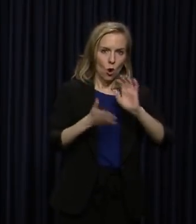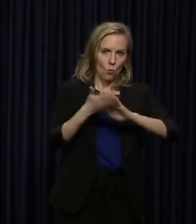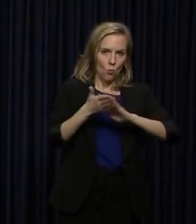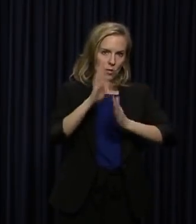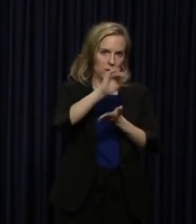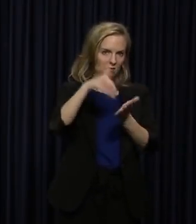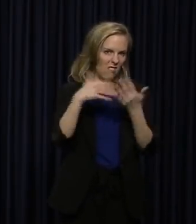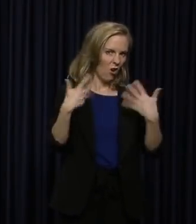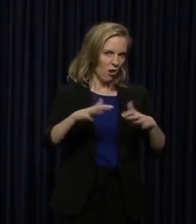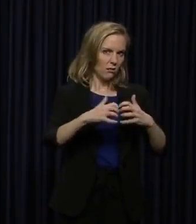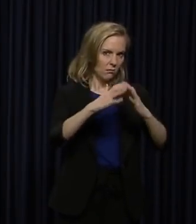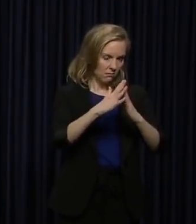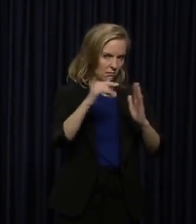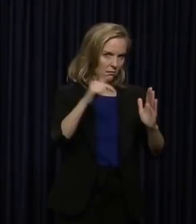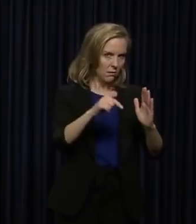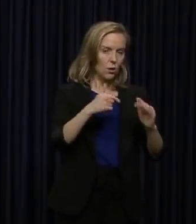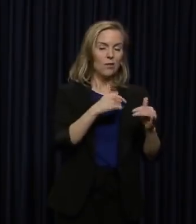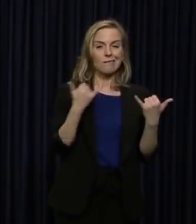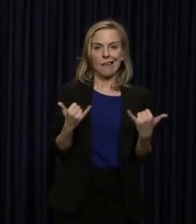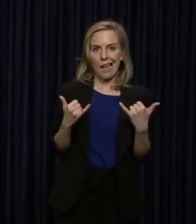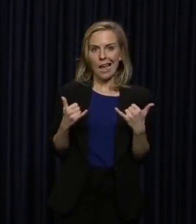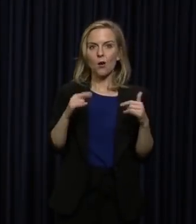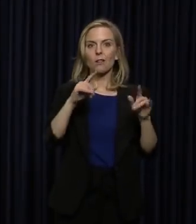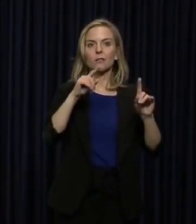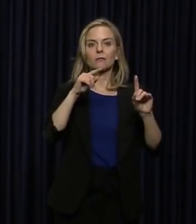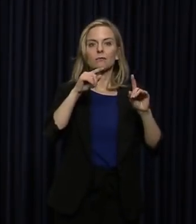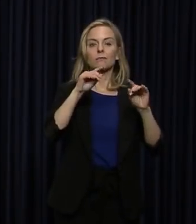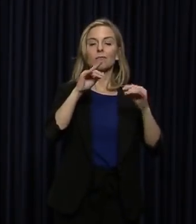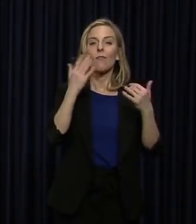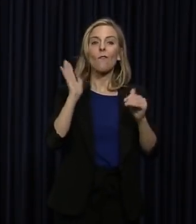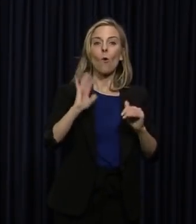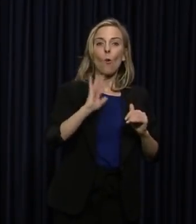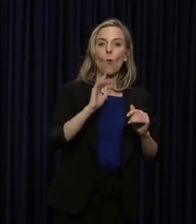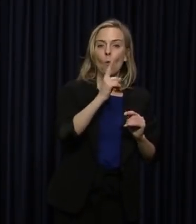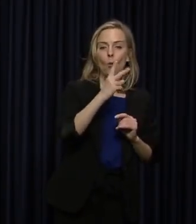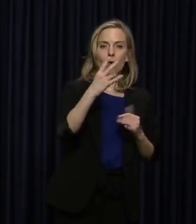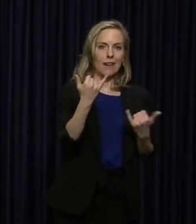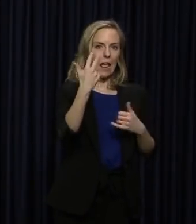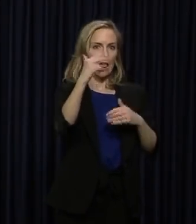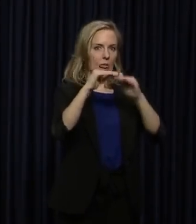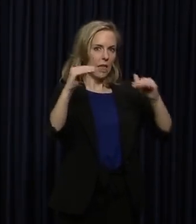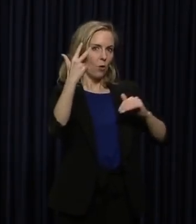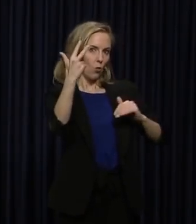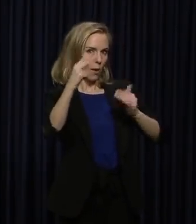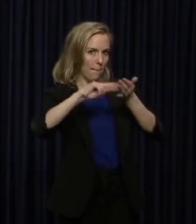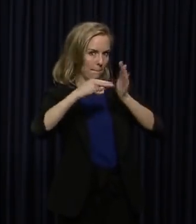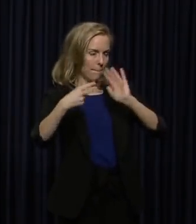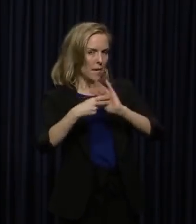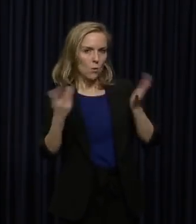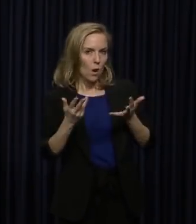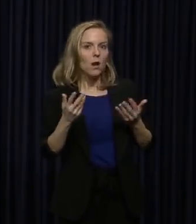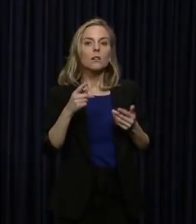Center, and today we are moving that to level three. And what that does is it puts people in seats.